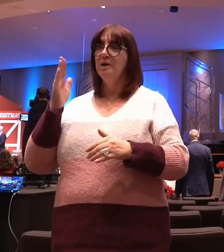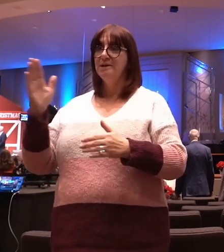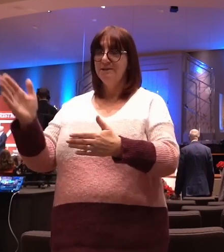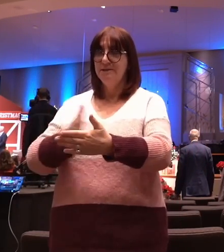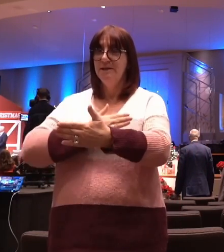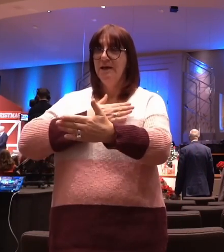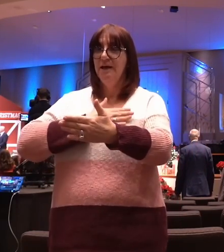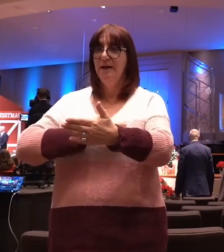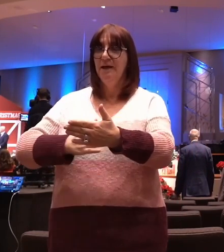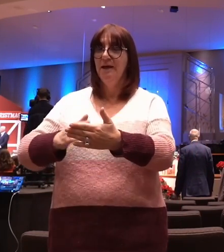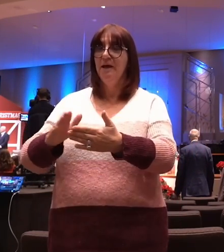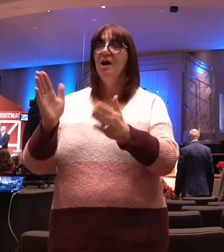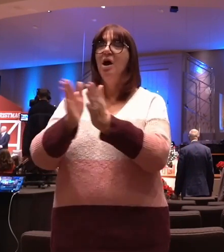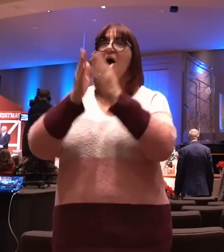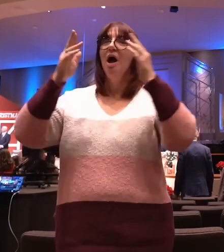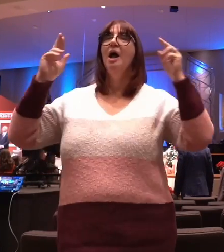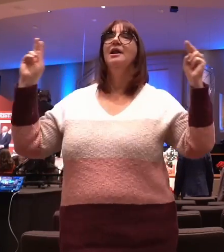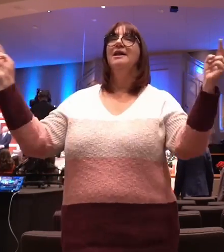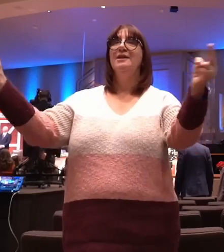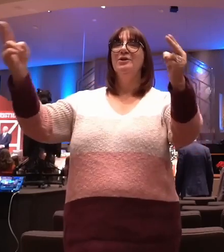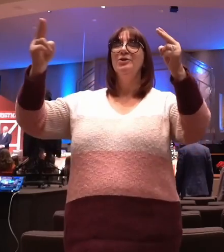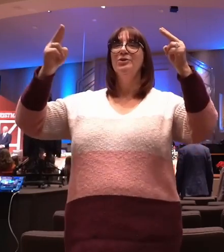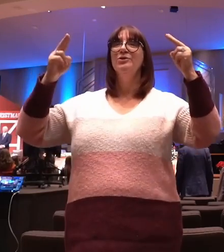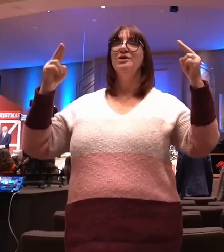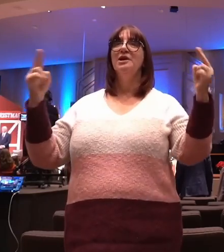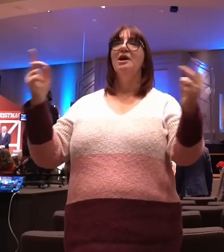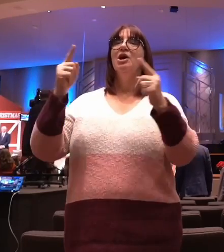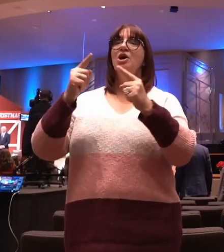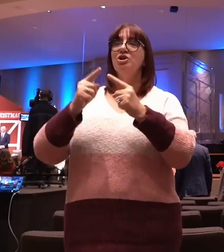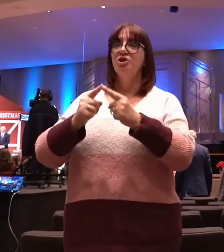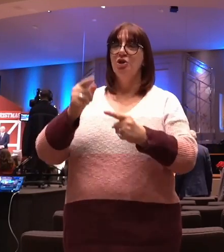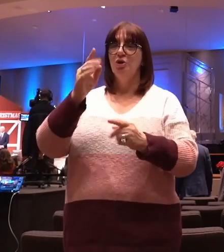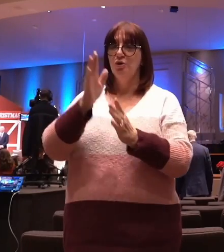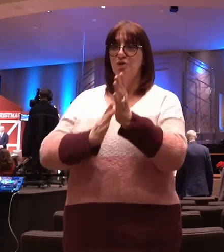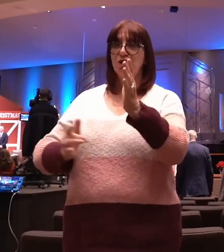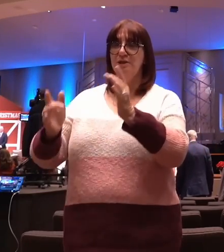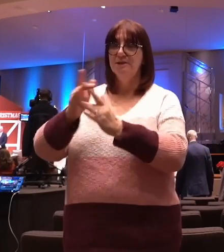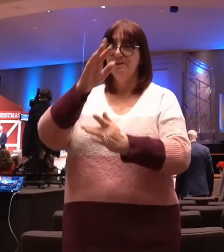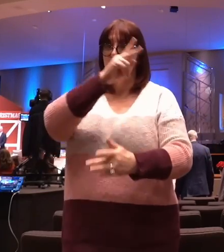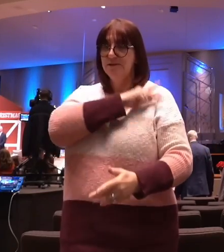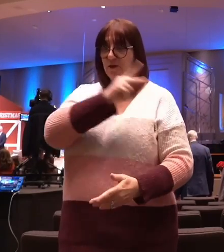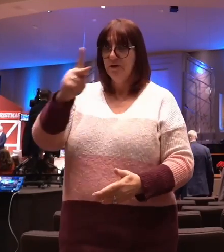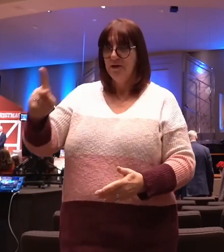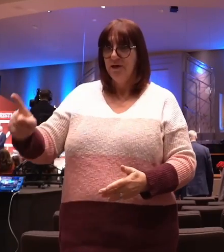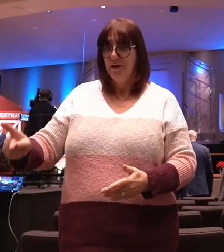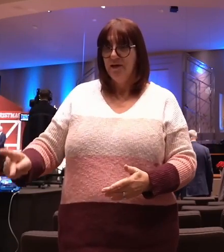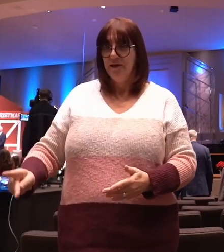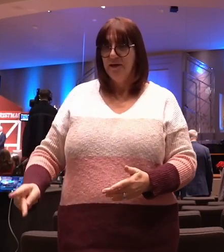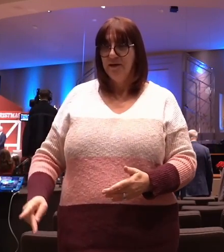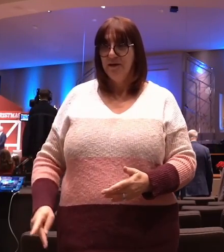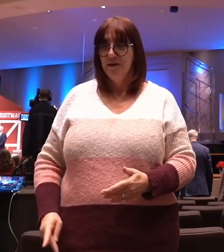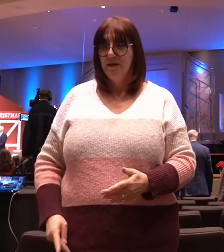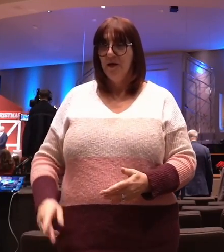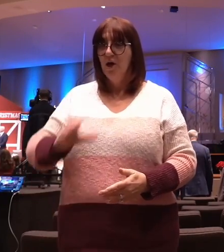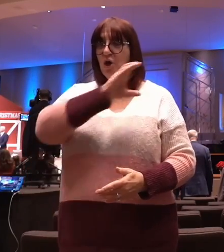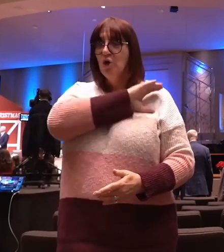Alleluia to our King. Christ our